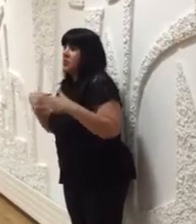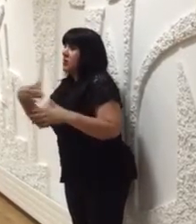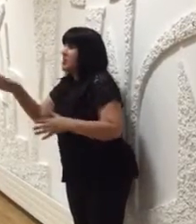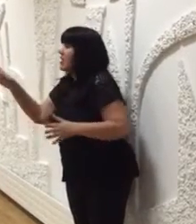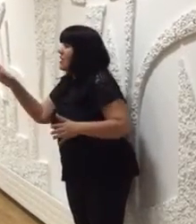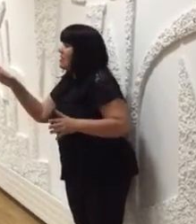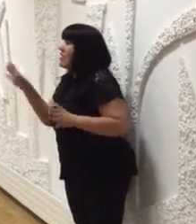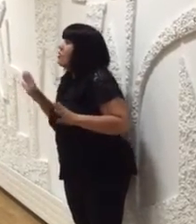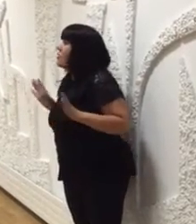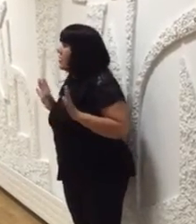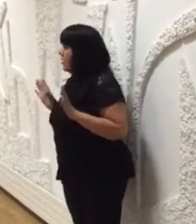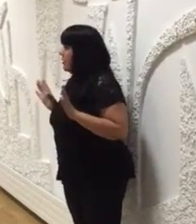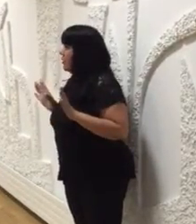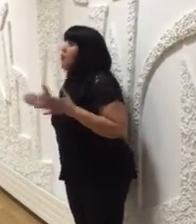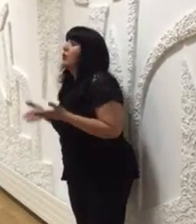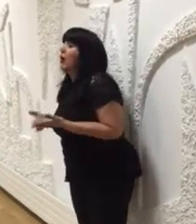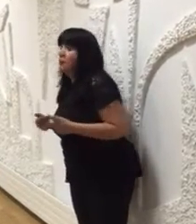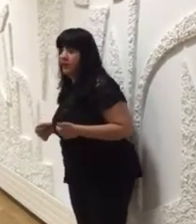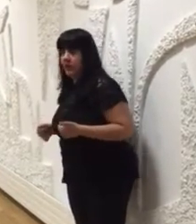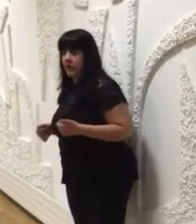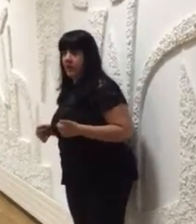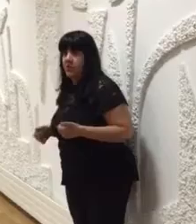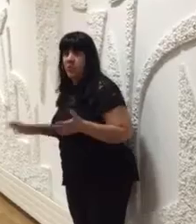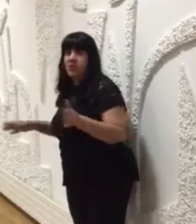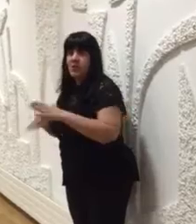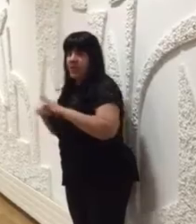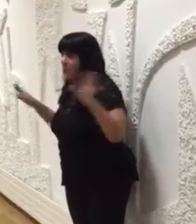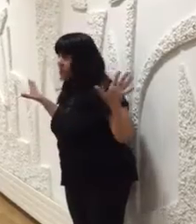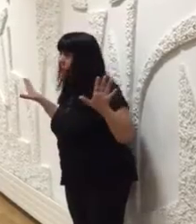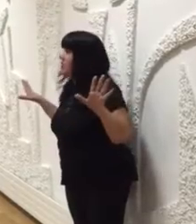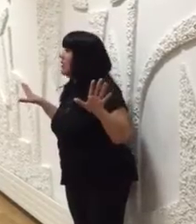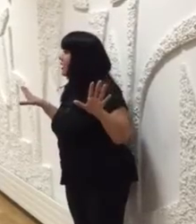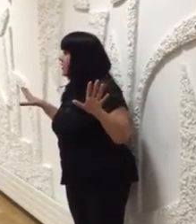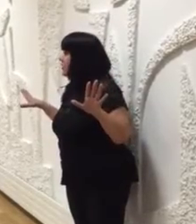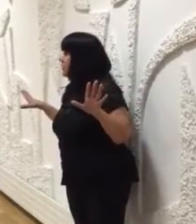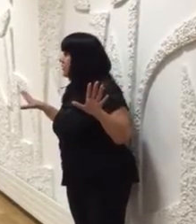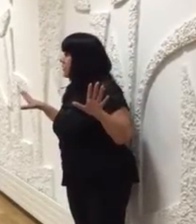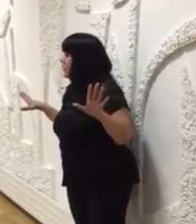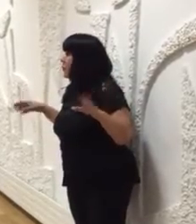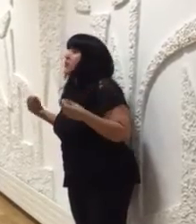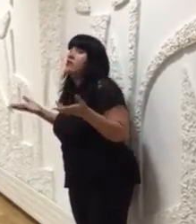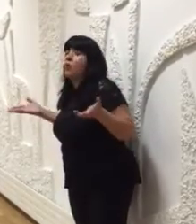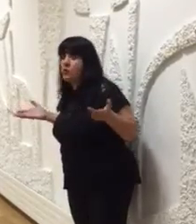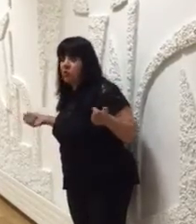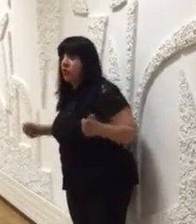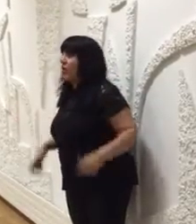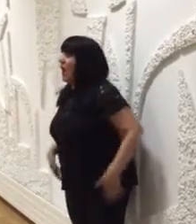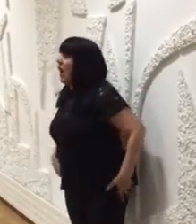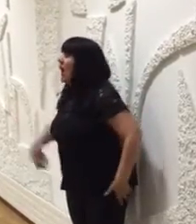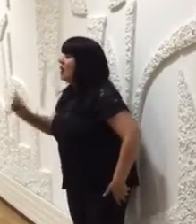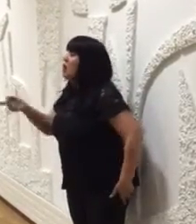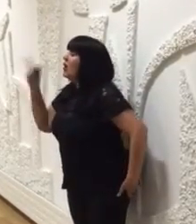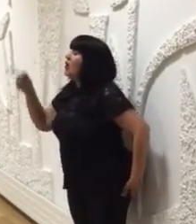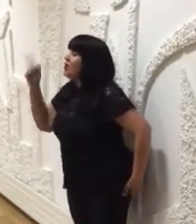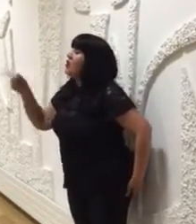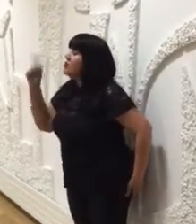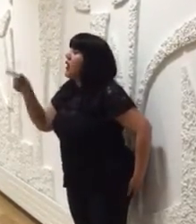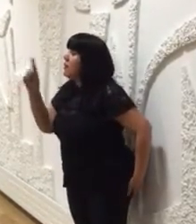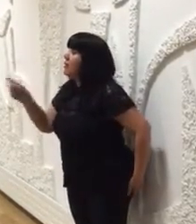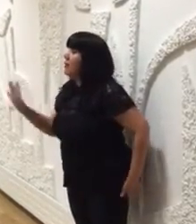And she does another thing. What happens? So the step is already done. What he's going to do? Ah, now you are confused, blah, blah, blah,